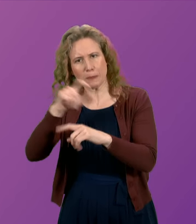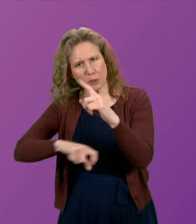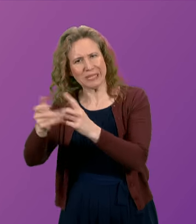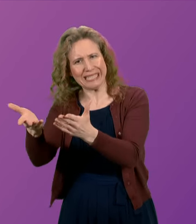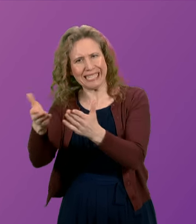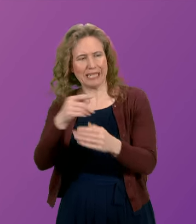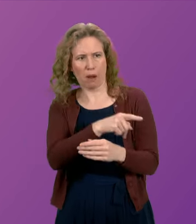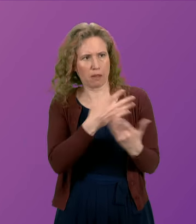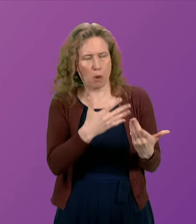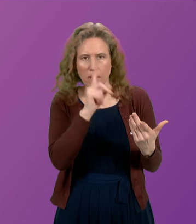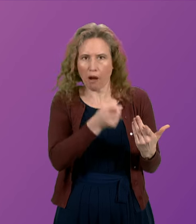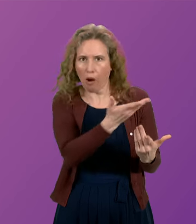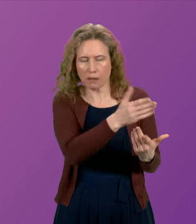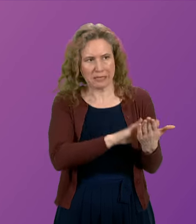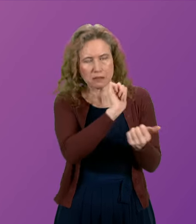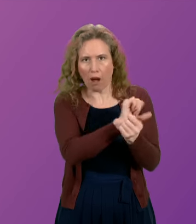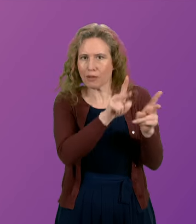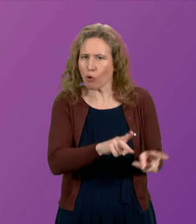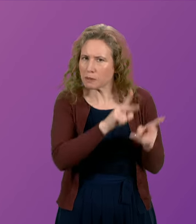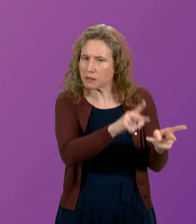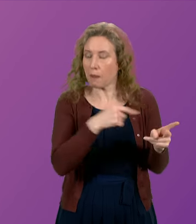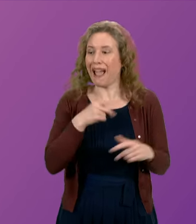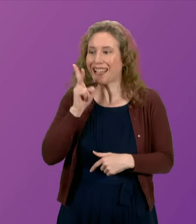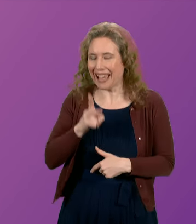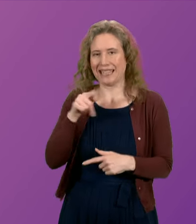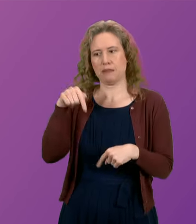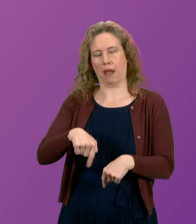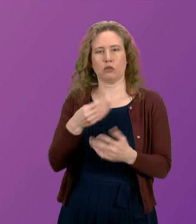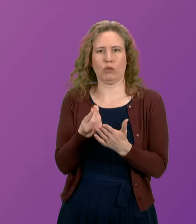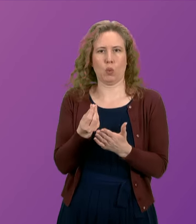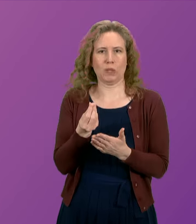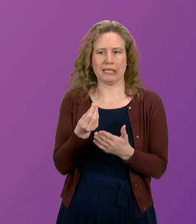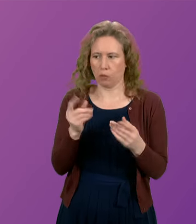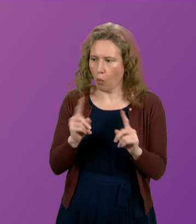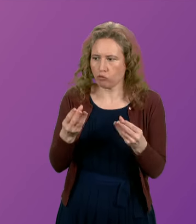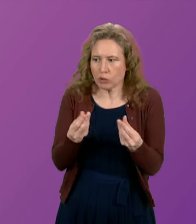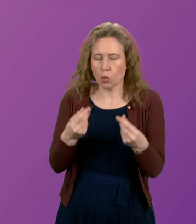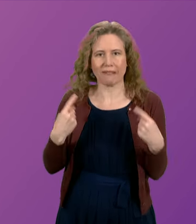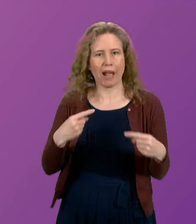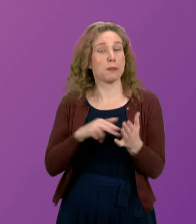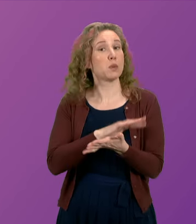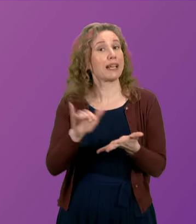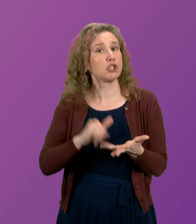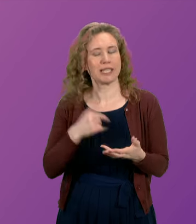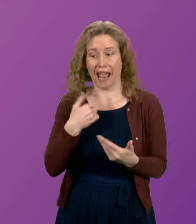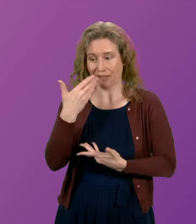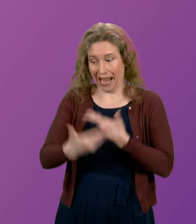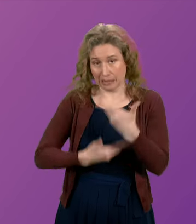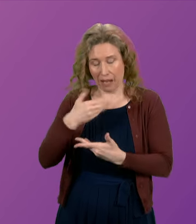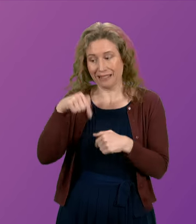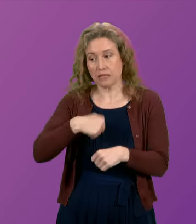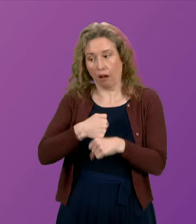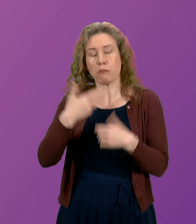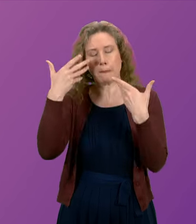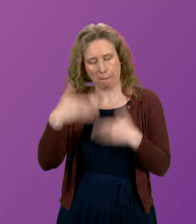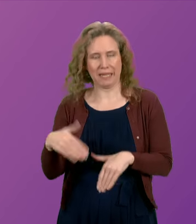this comes back to the resources that are available to the National Health Service. And I have set out that this government has taken